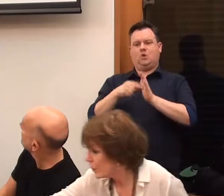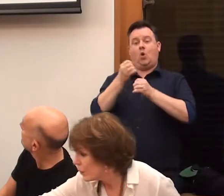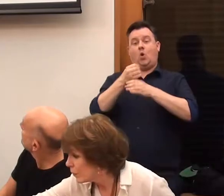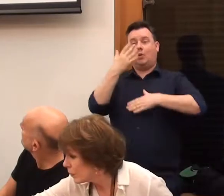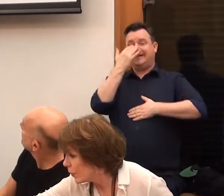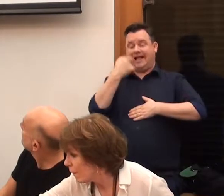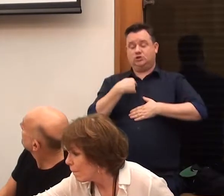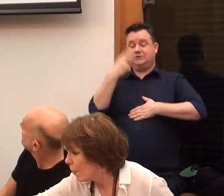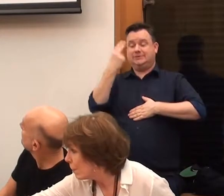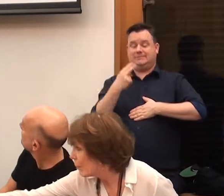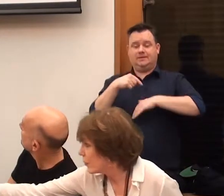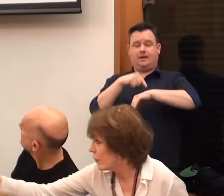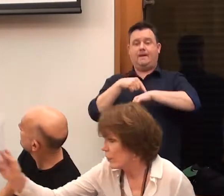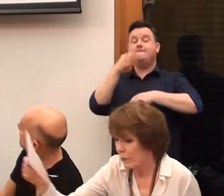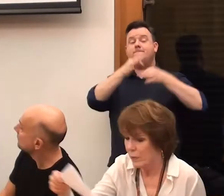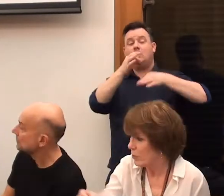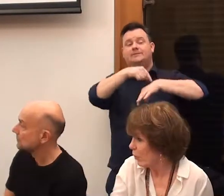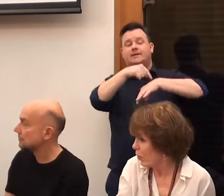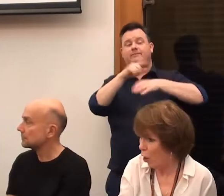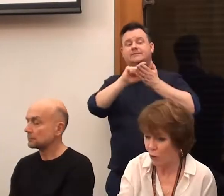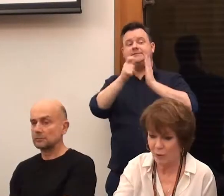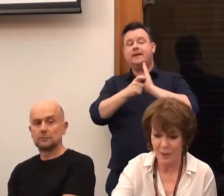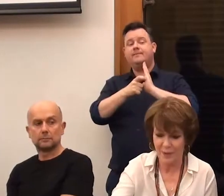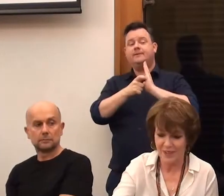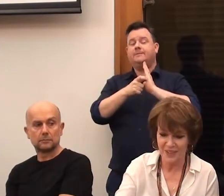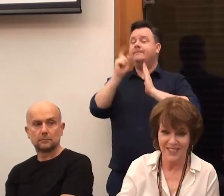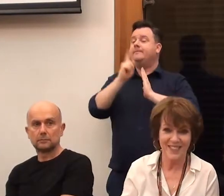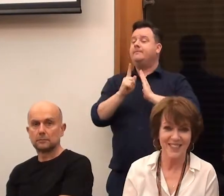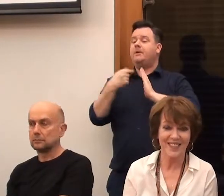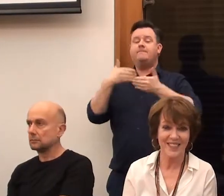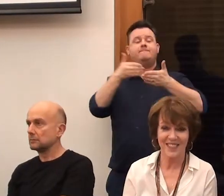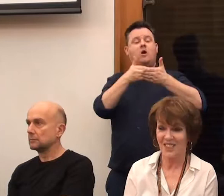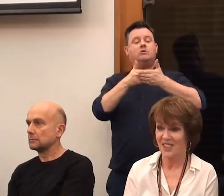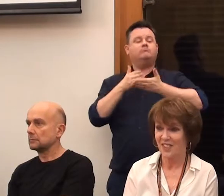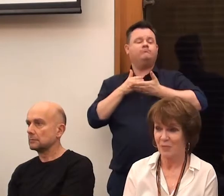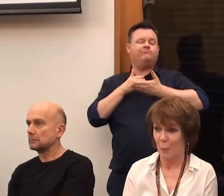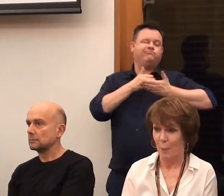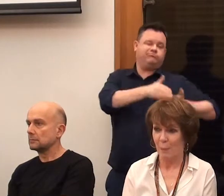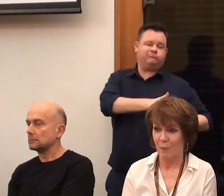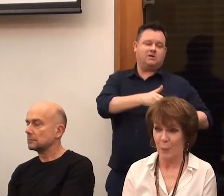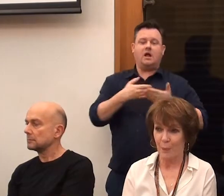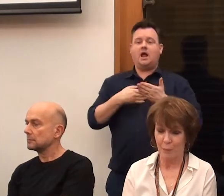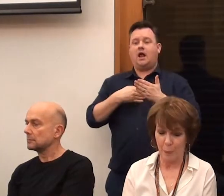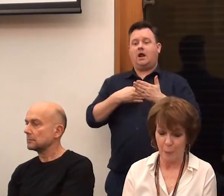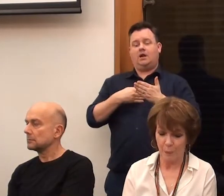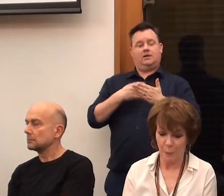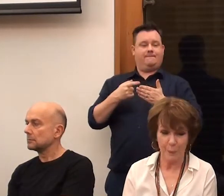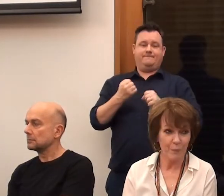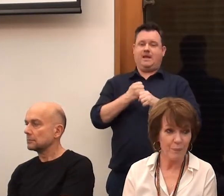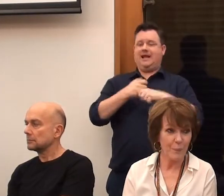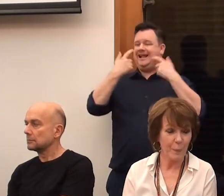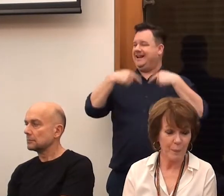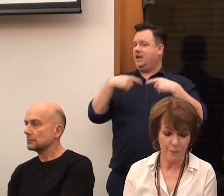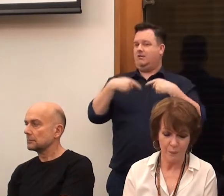and the politics of a time when disabled people broke down barriers and forced through civil rights legislation, making it illegal to